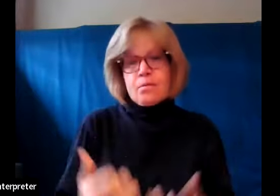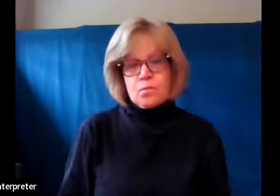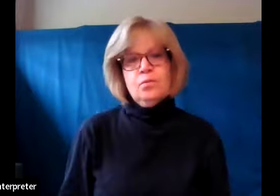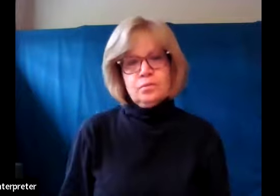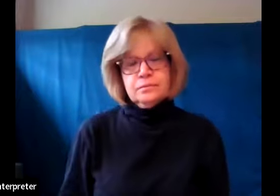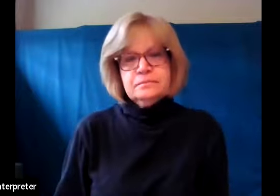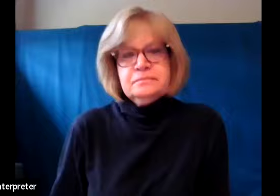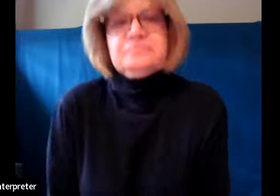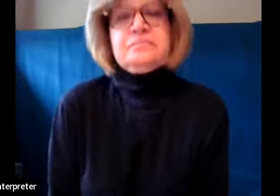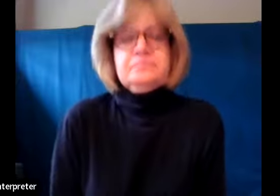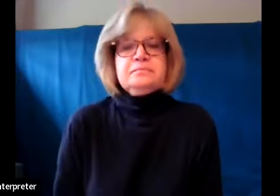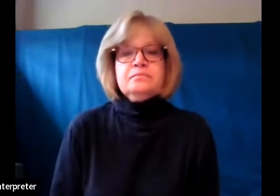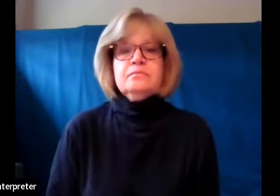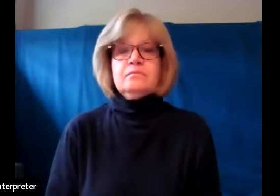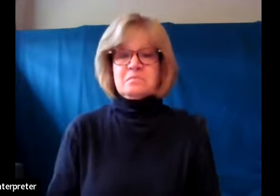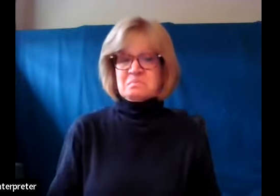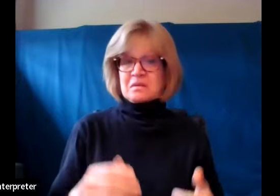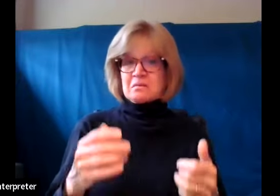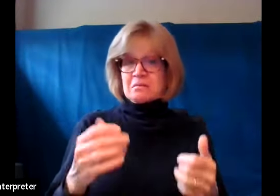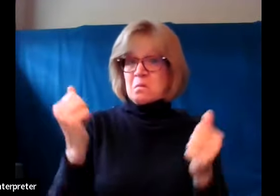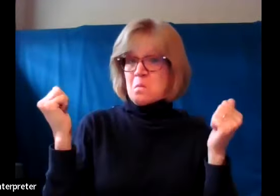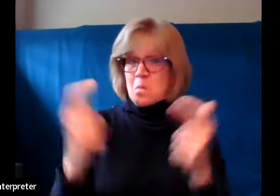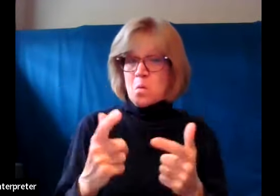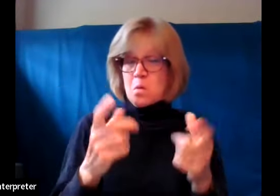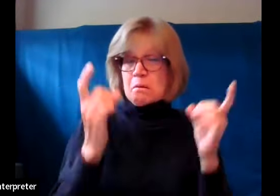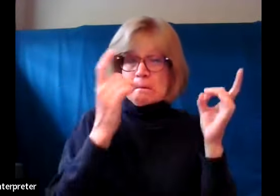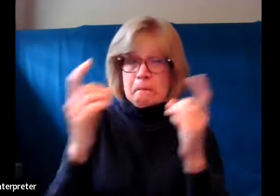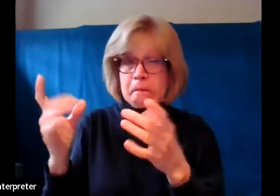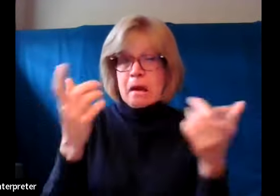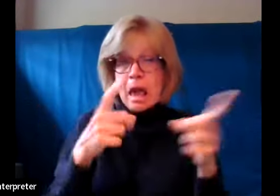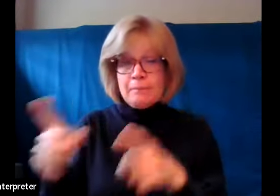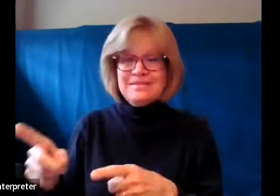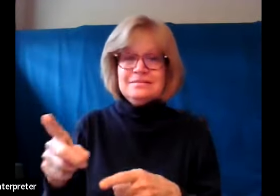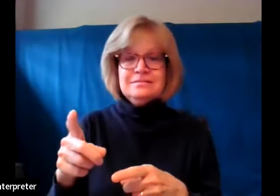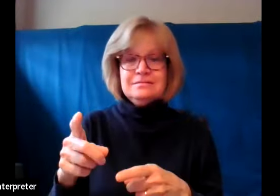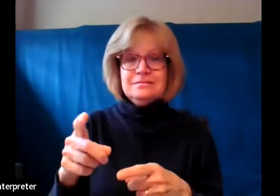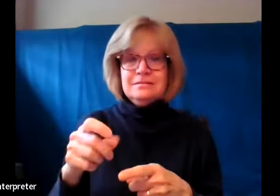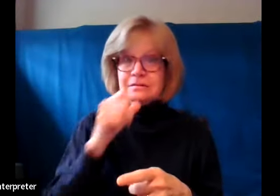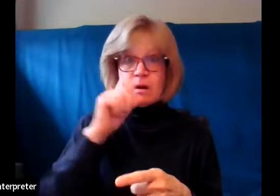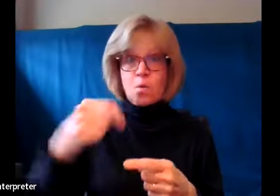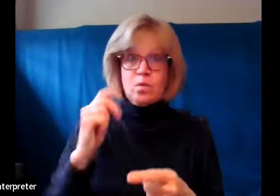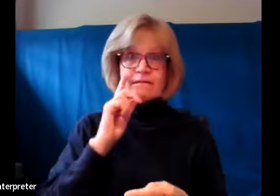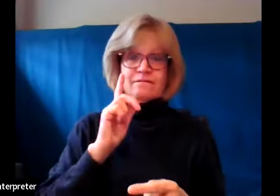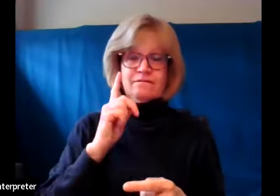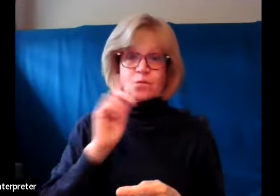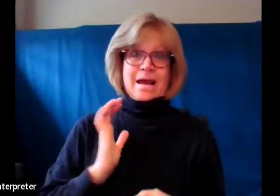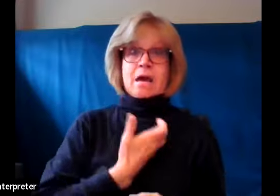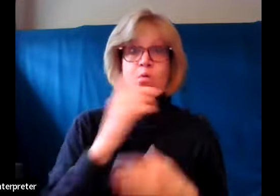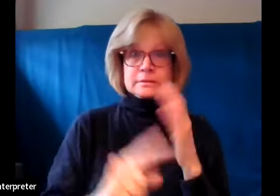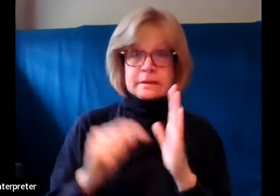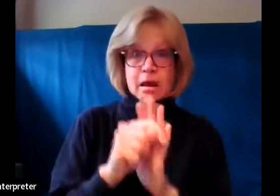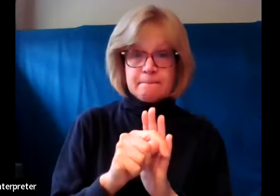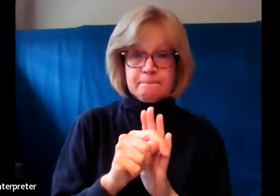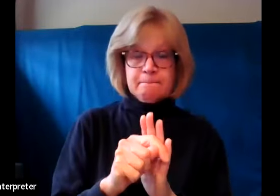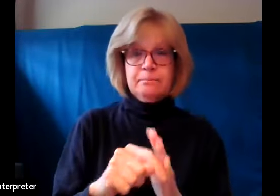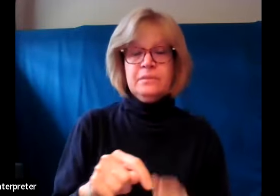And we should note that all these terrible occurrences are not unique to our time in history, right? Can